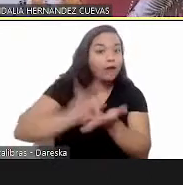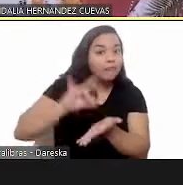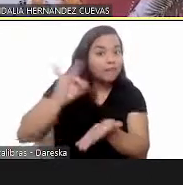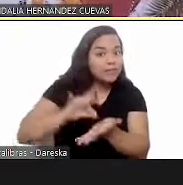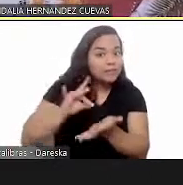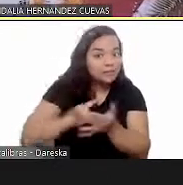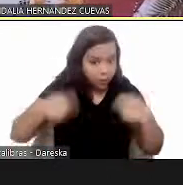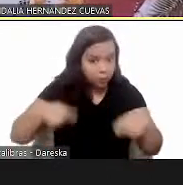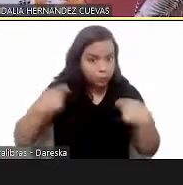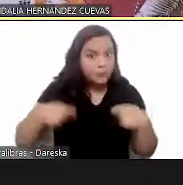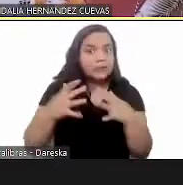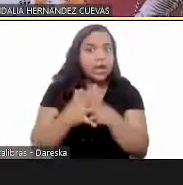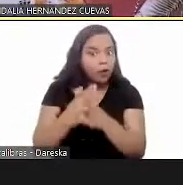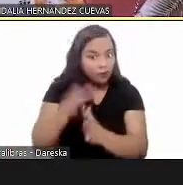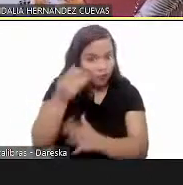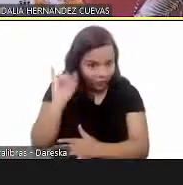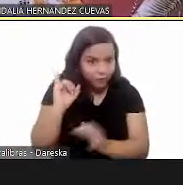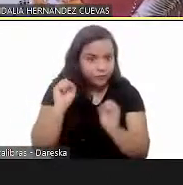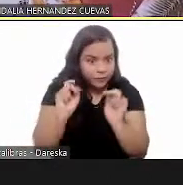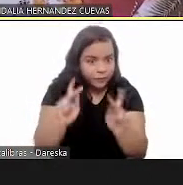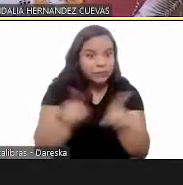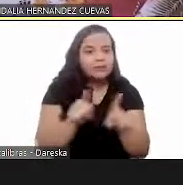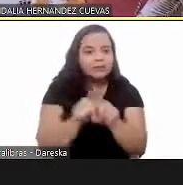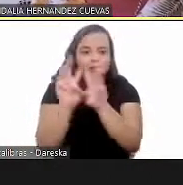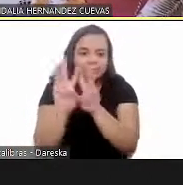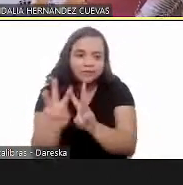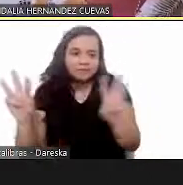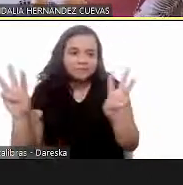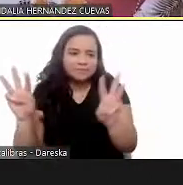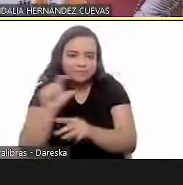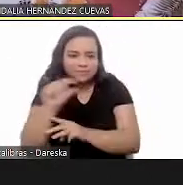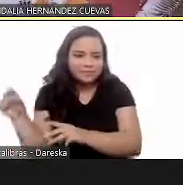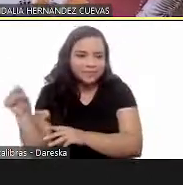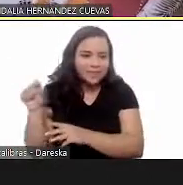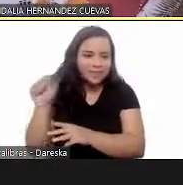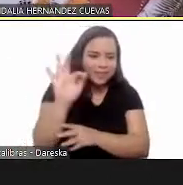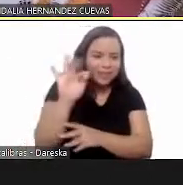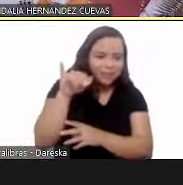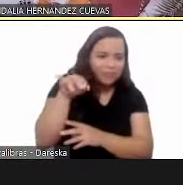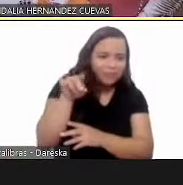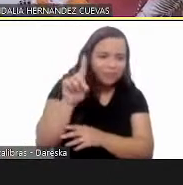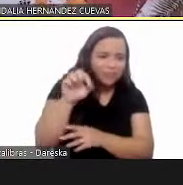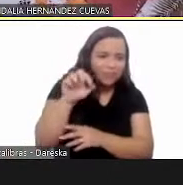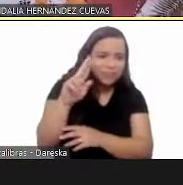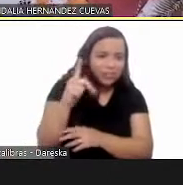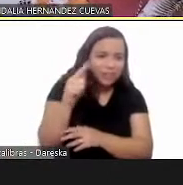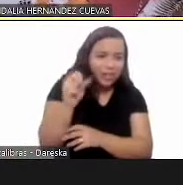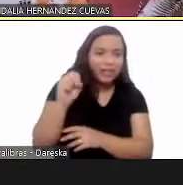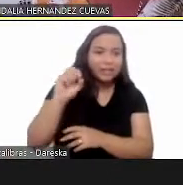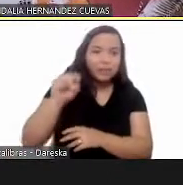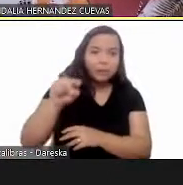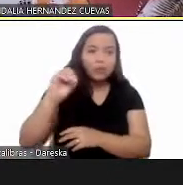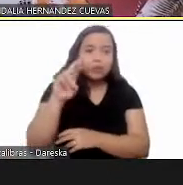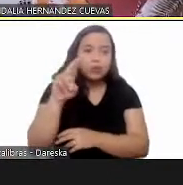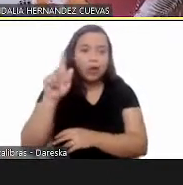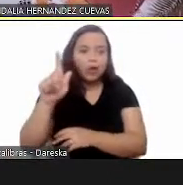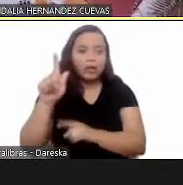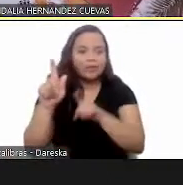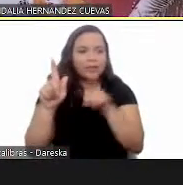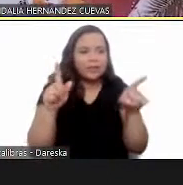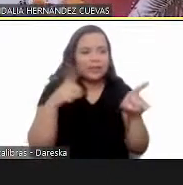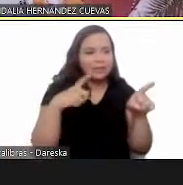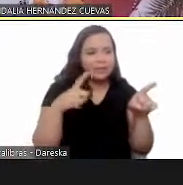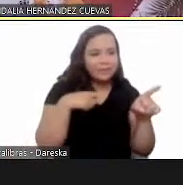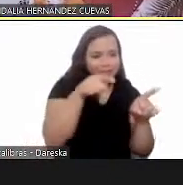uh page and not get confused another website for fin de chagas the photographer can see a picture of what